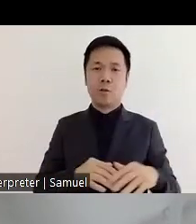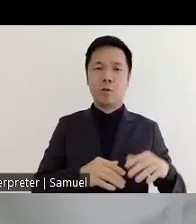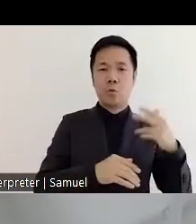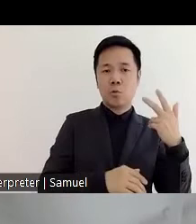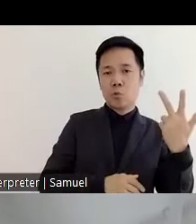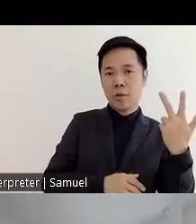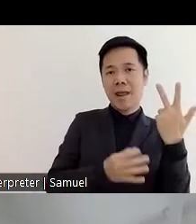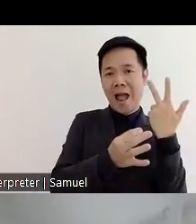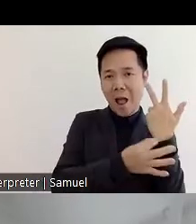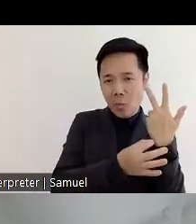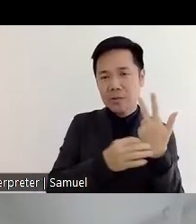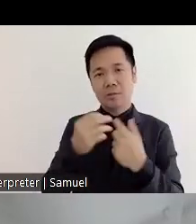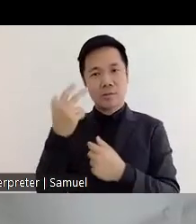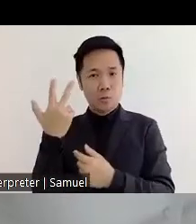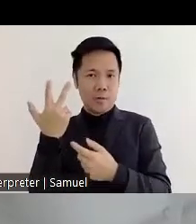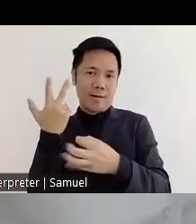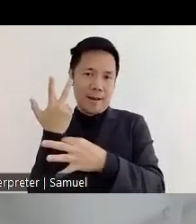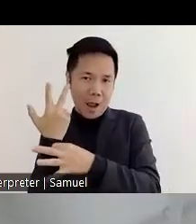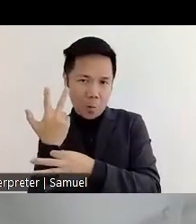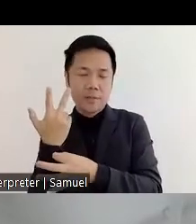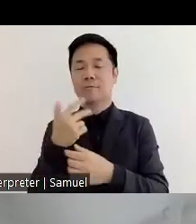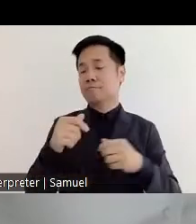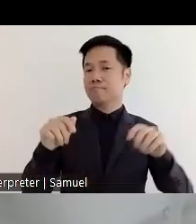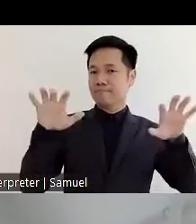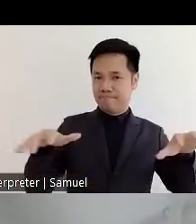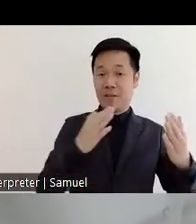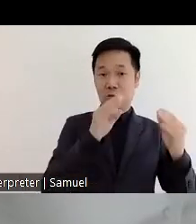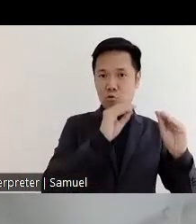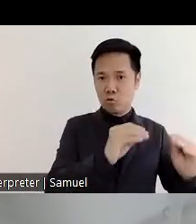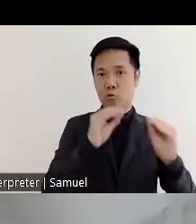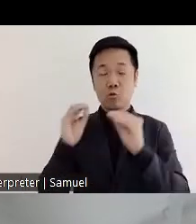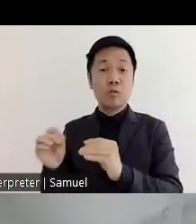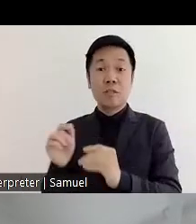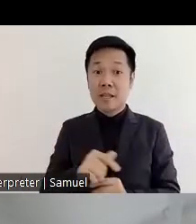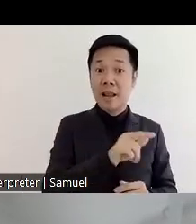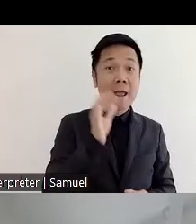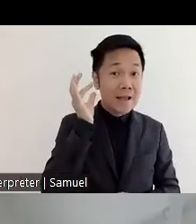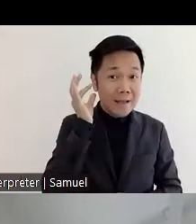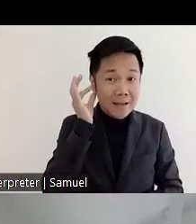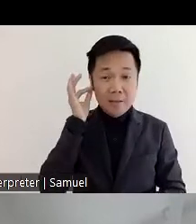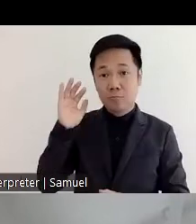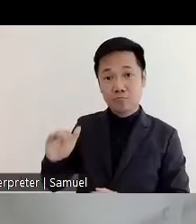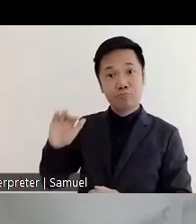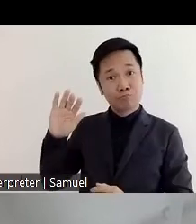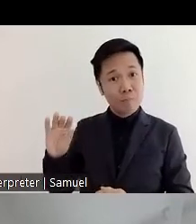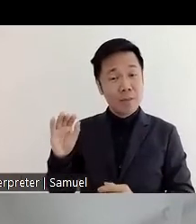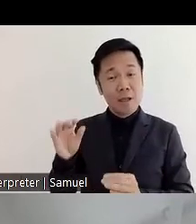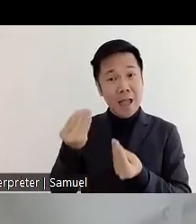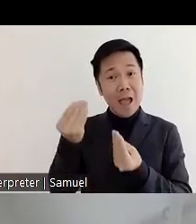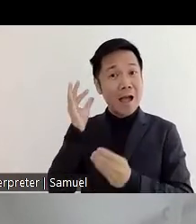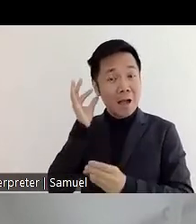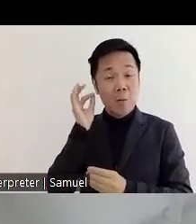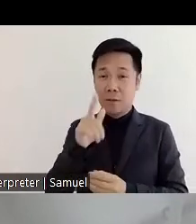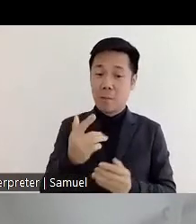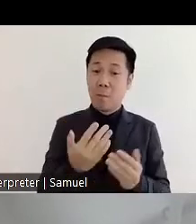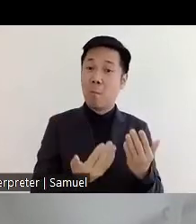What this did was that a lot of girls with disabilities, young women with disabilities, they would finish their work quickly